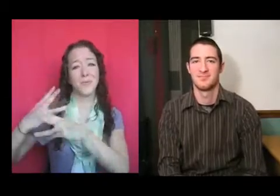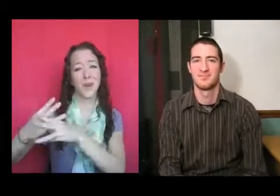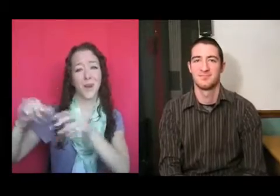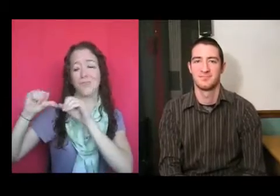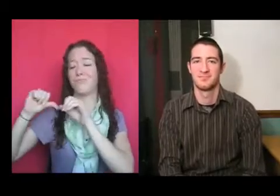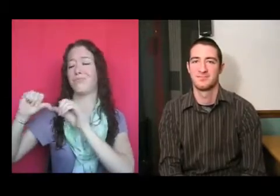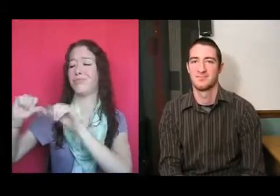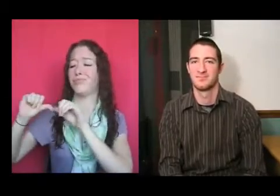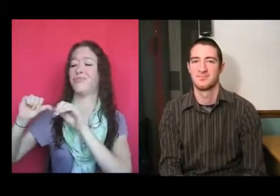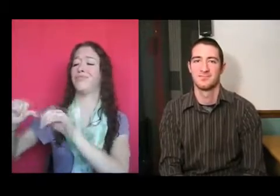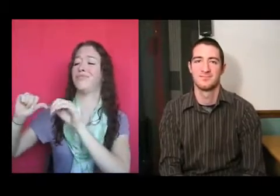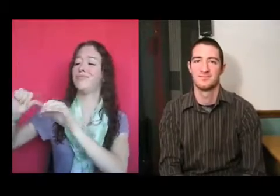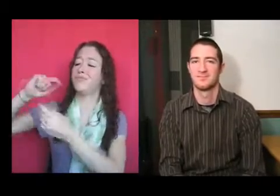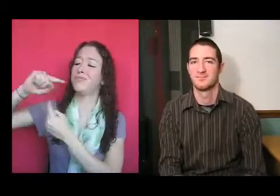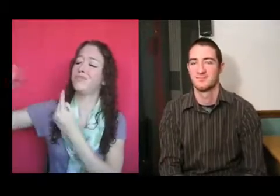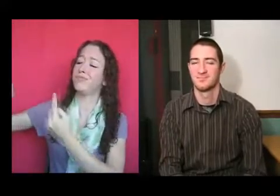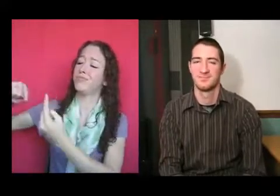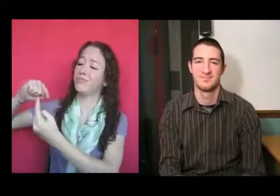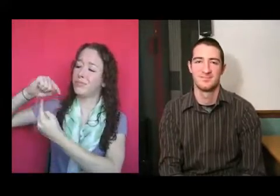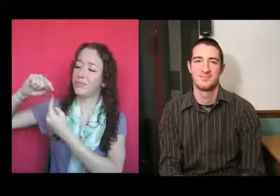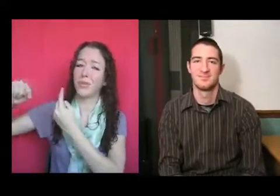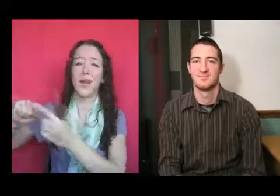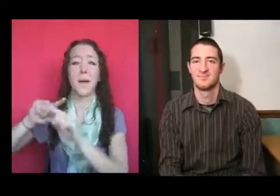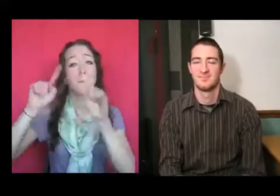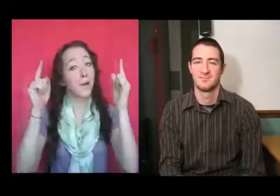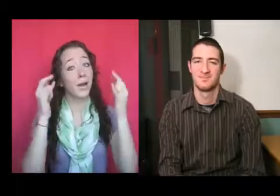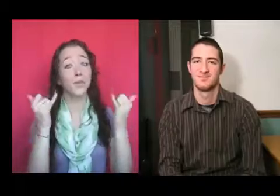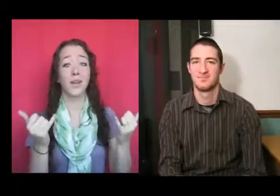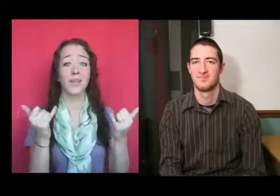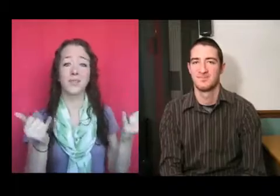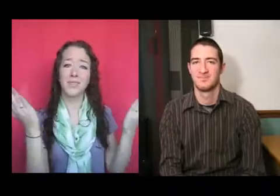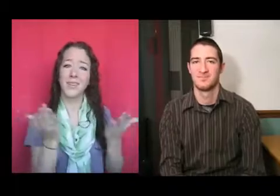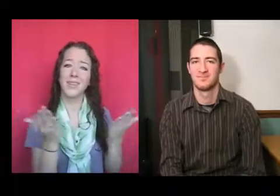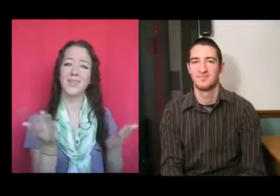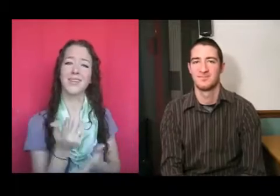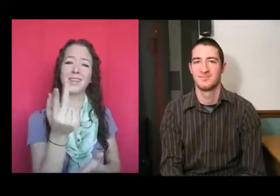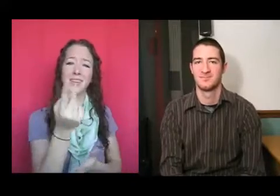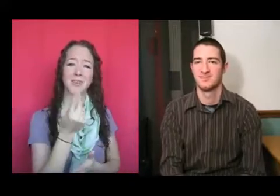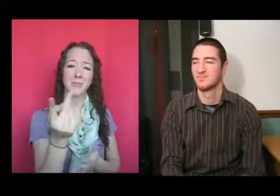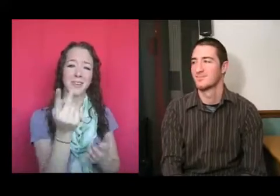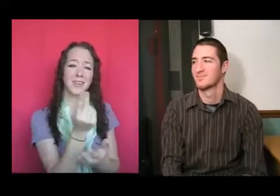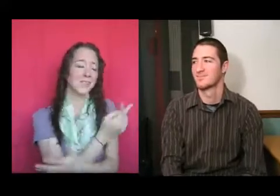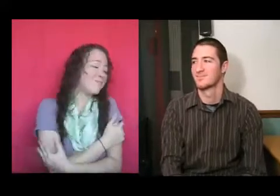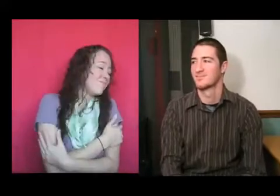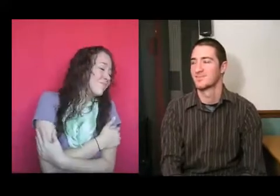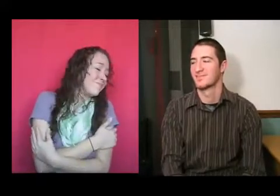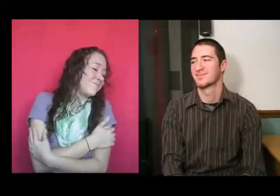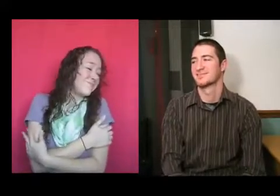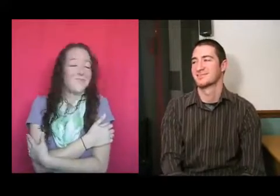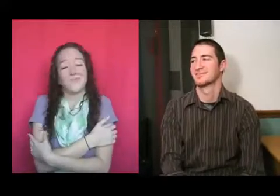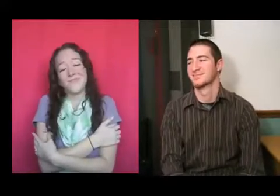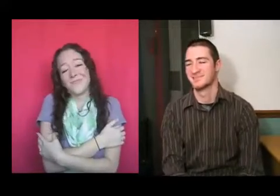world keeps spinning round. You hold me right here, right now.